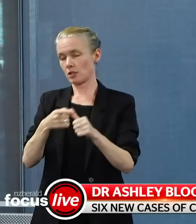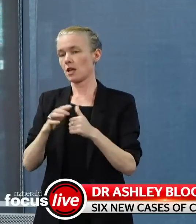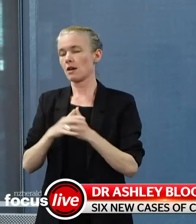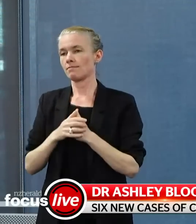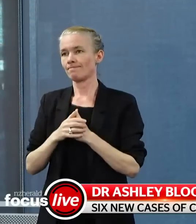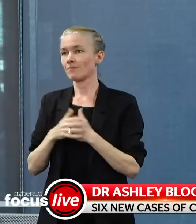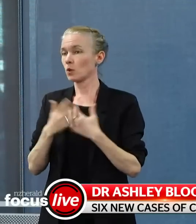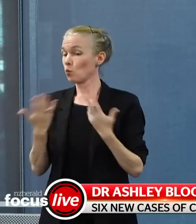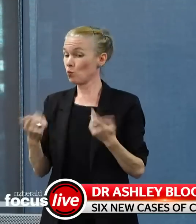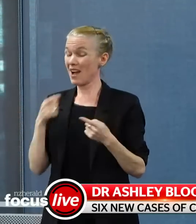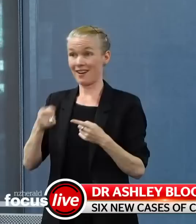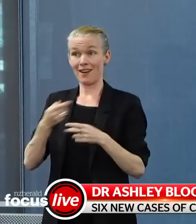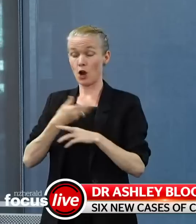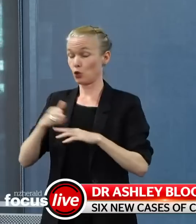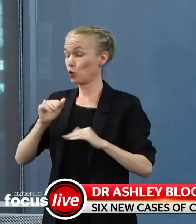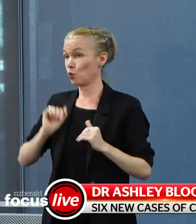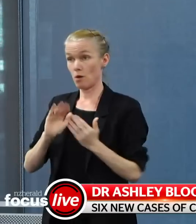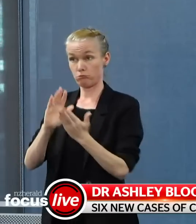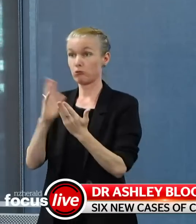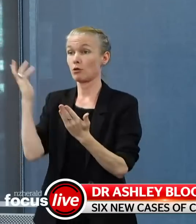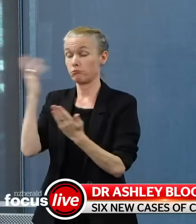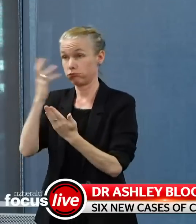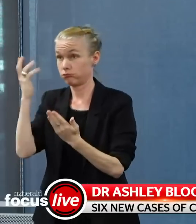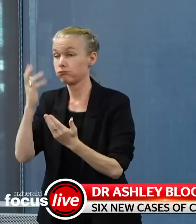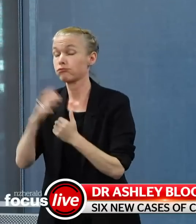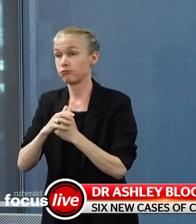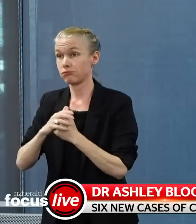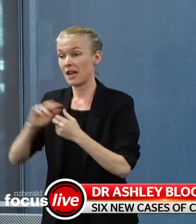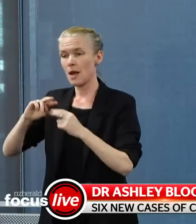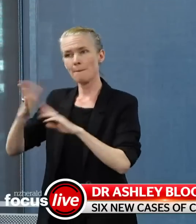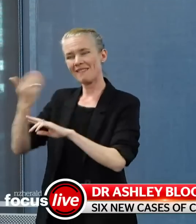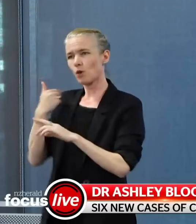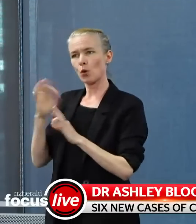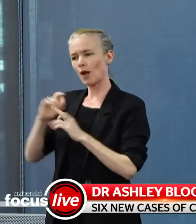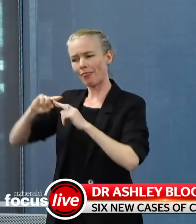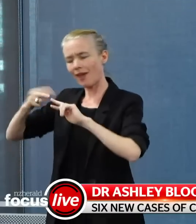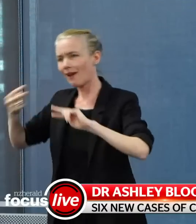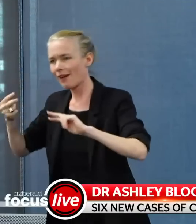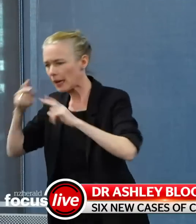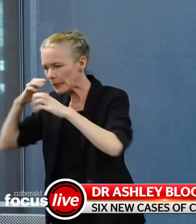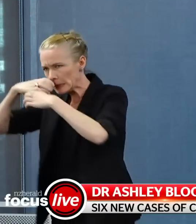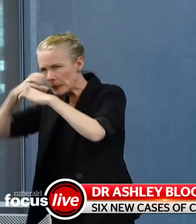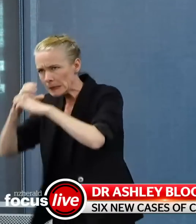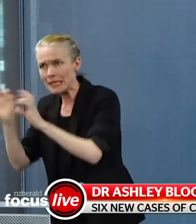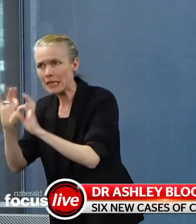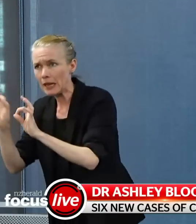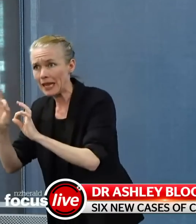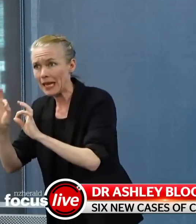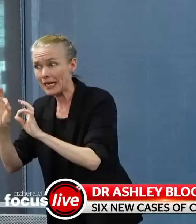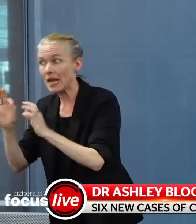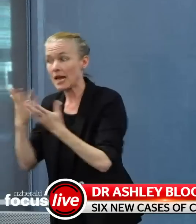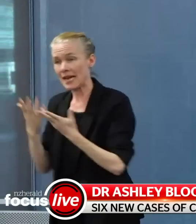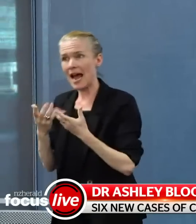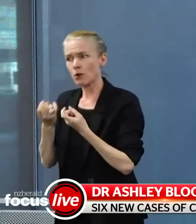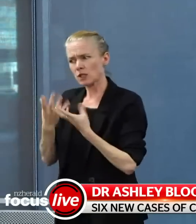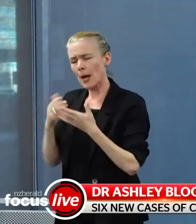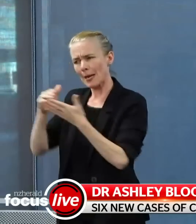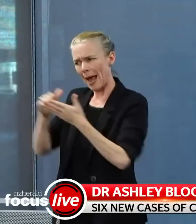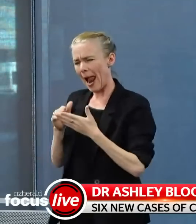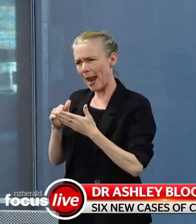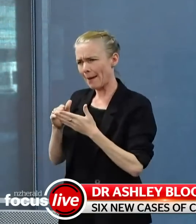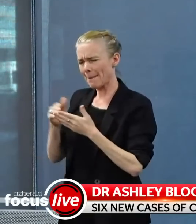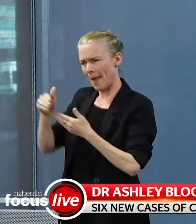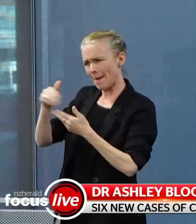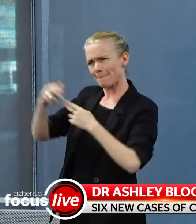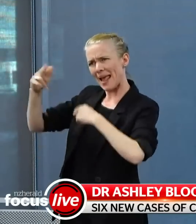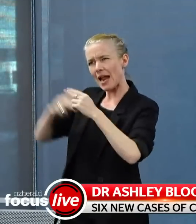through the discussion with the New South Wales counterparts as well. They are using the genome sequencing and getting a rapid turnaround, because what it can